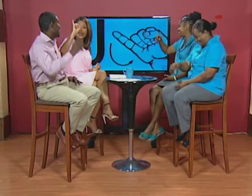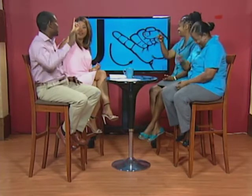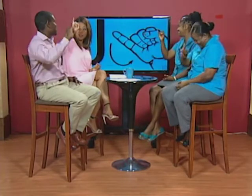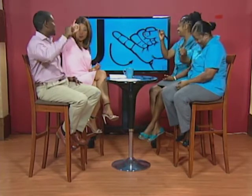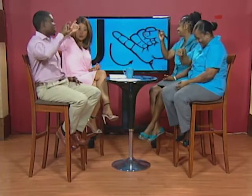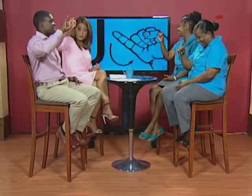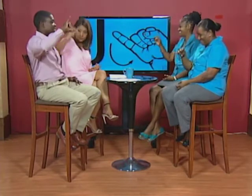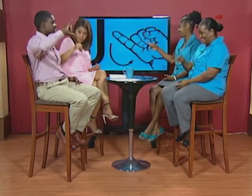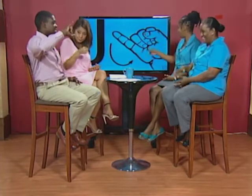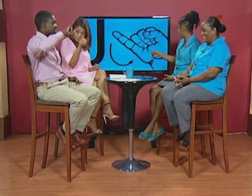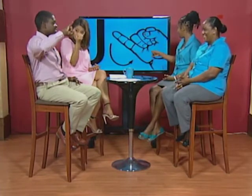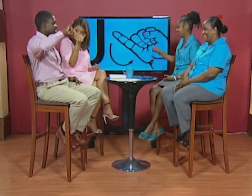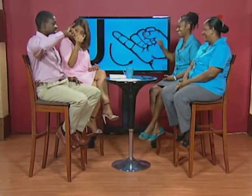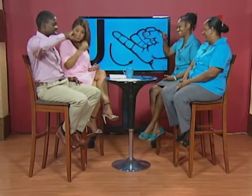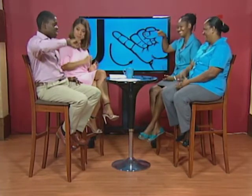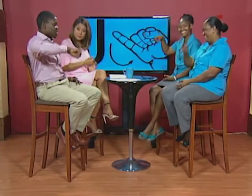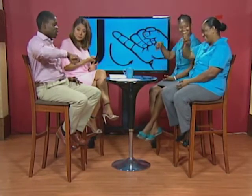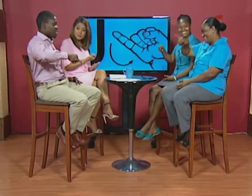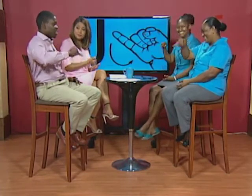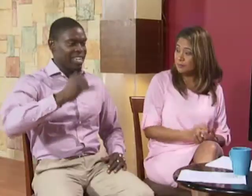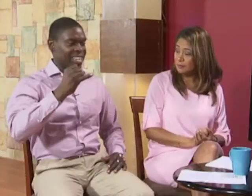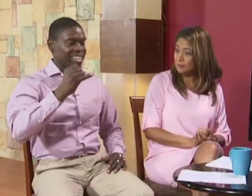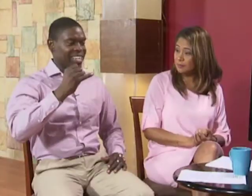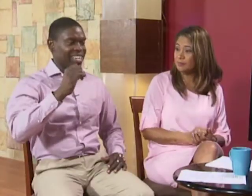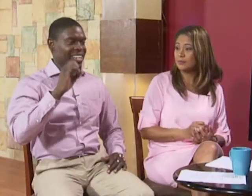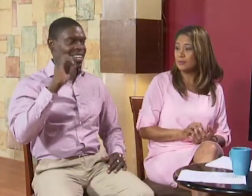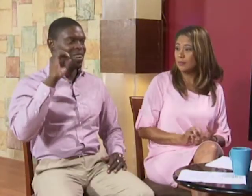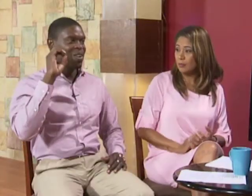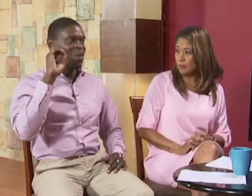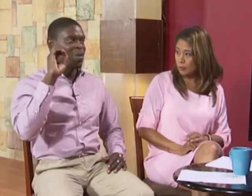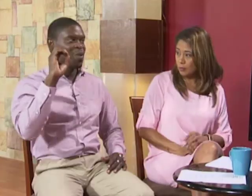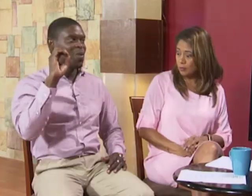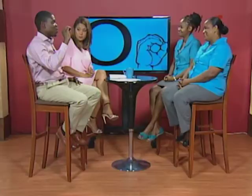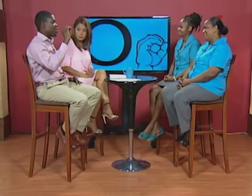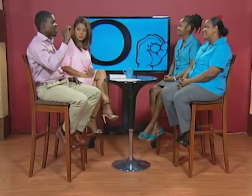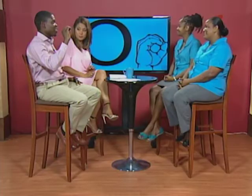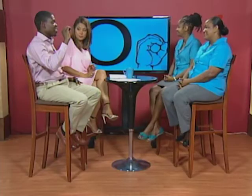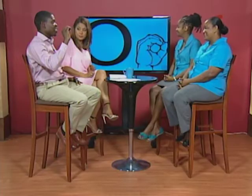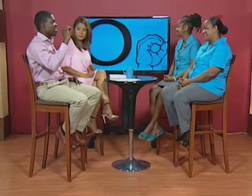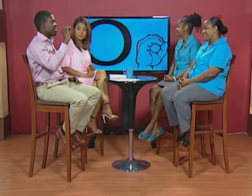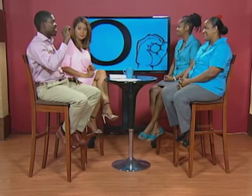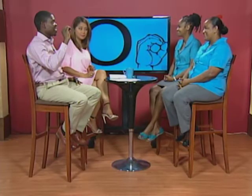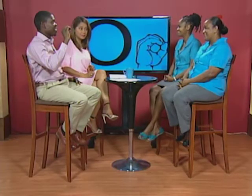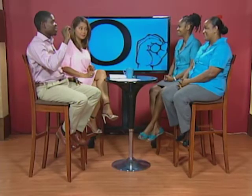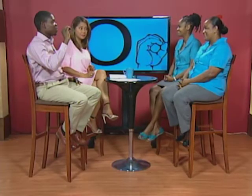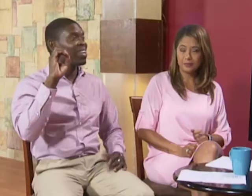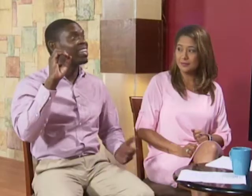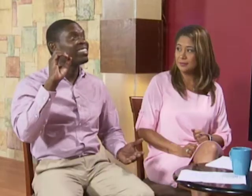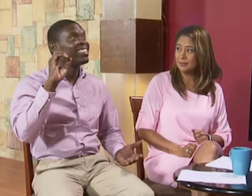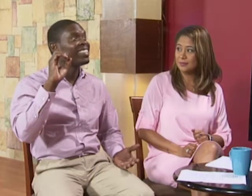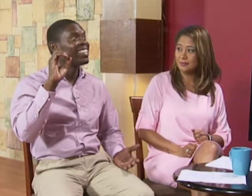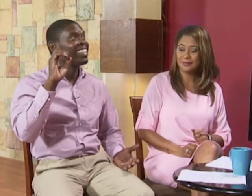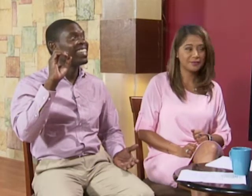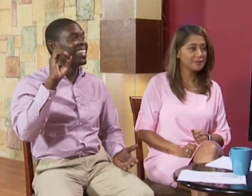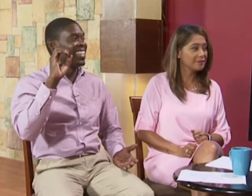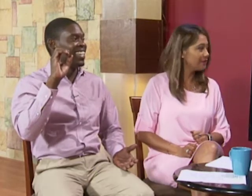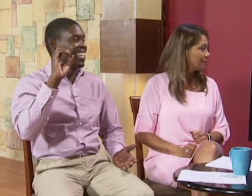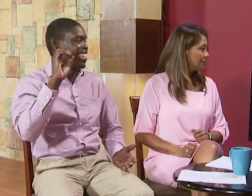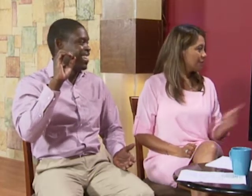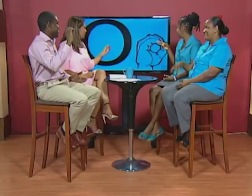two say the purple okay j o what are h pull